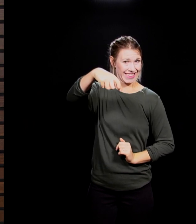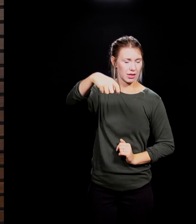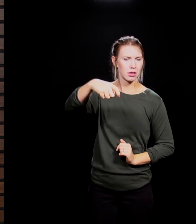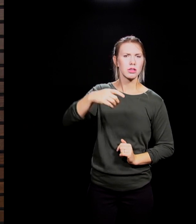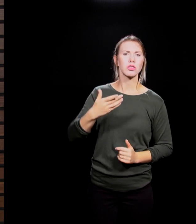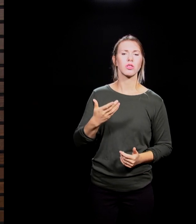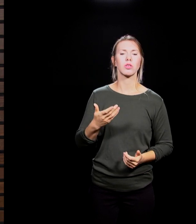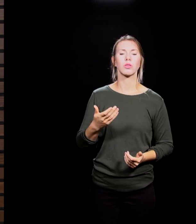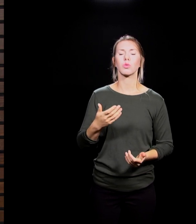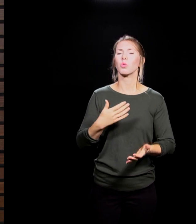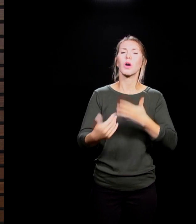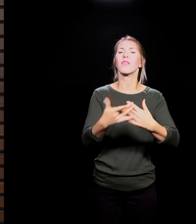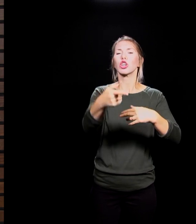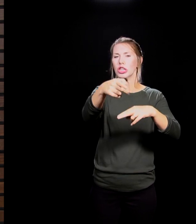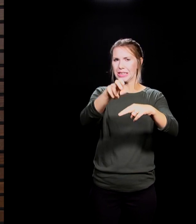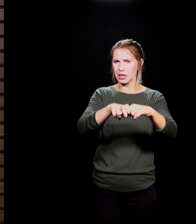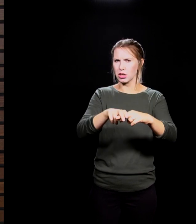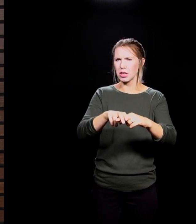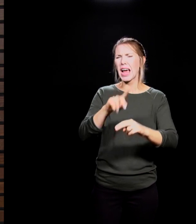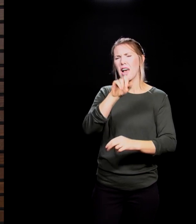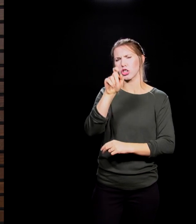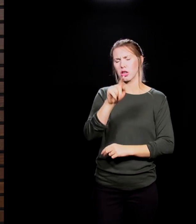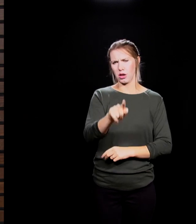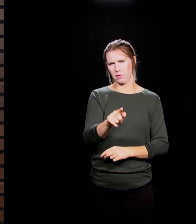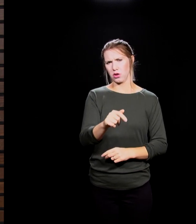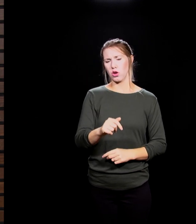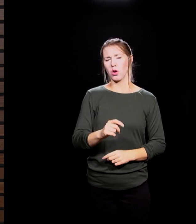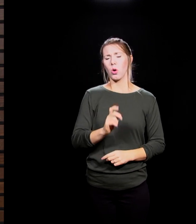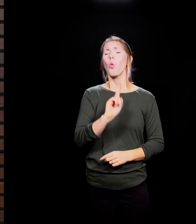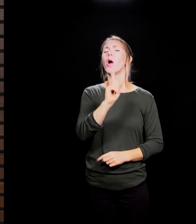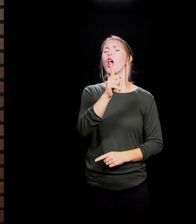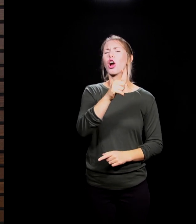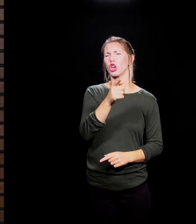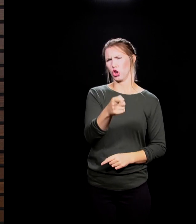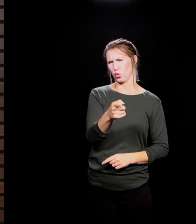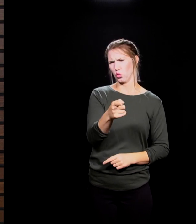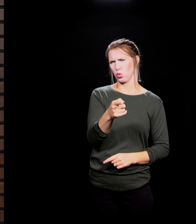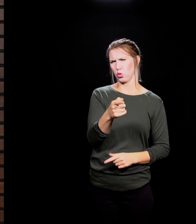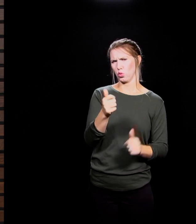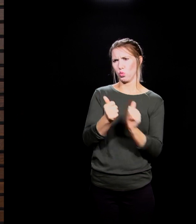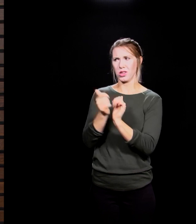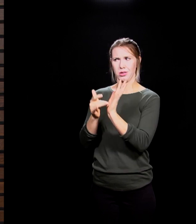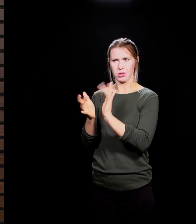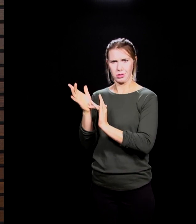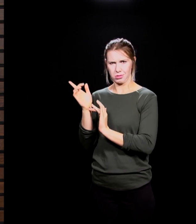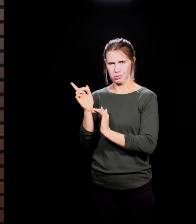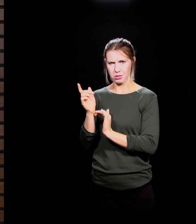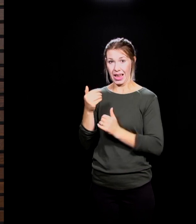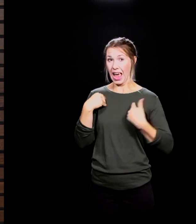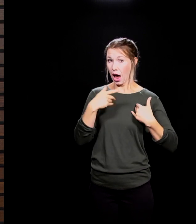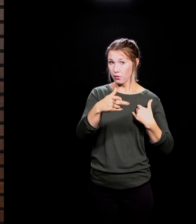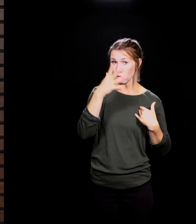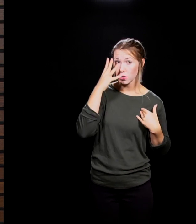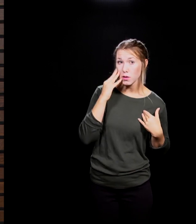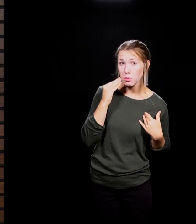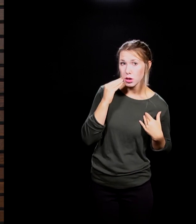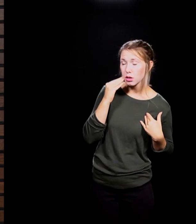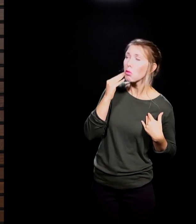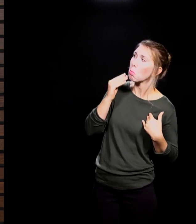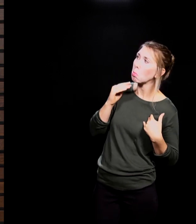where are you with Jesus? Do you know that at some point in time in your life, you responded to the call of salvation? Do you know that at some point in your life, not that you